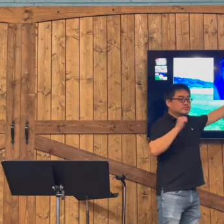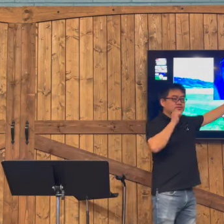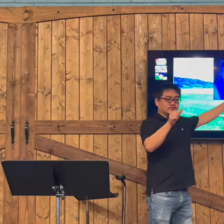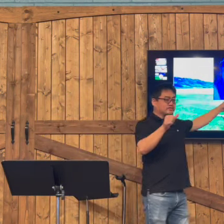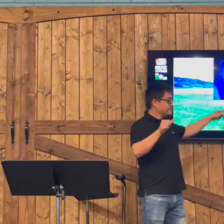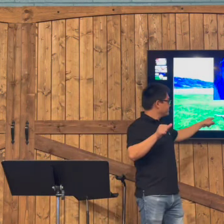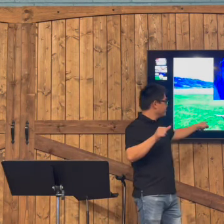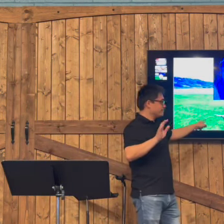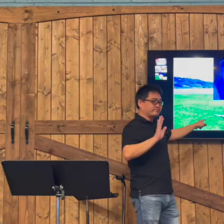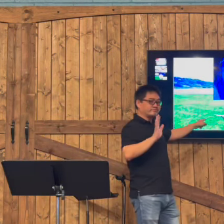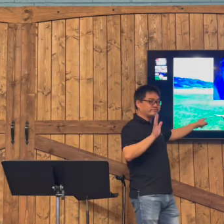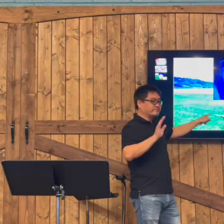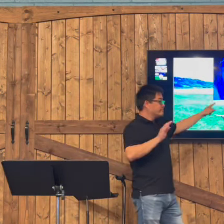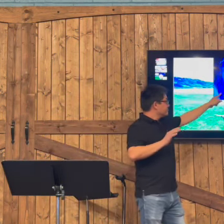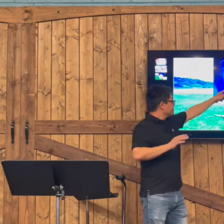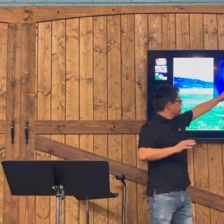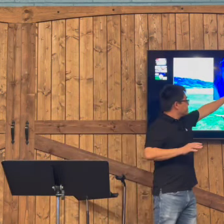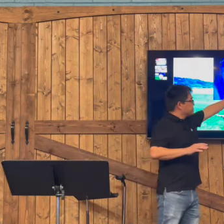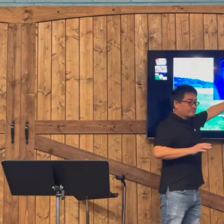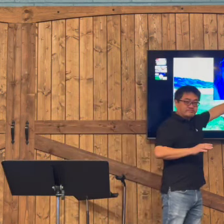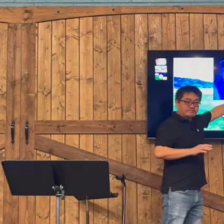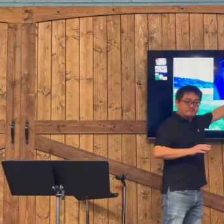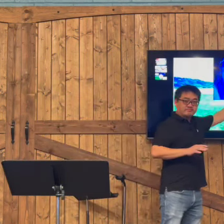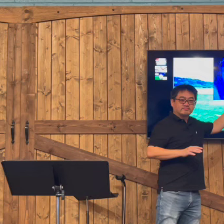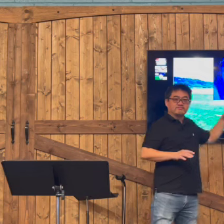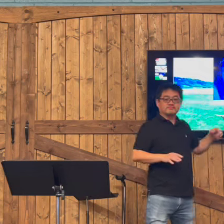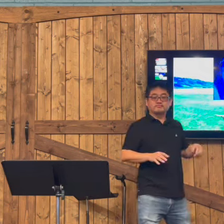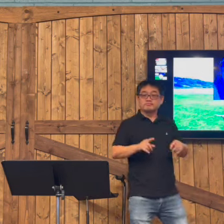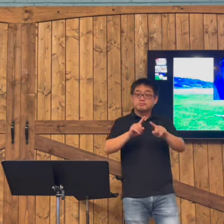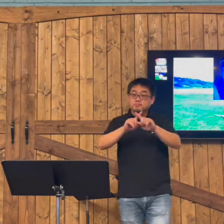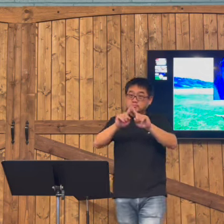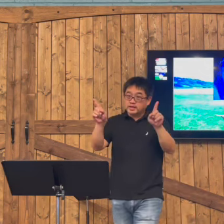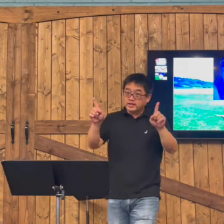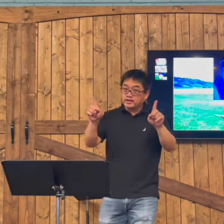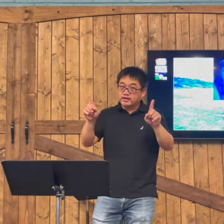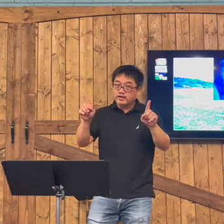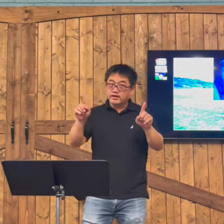truly have peace here. But this looks like peace.